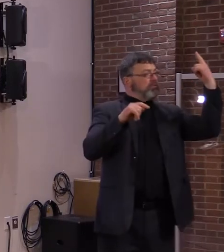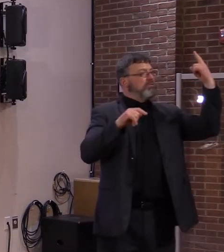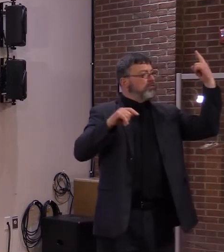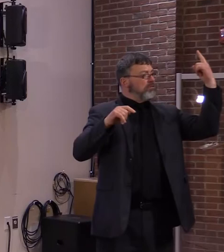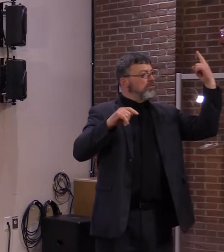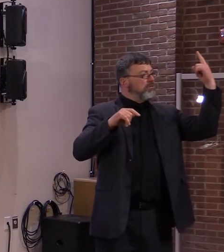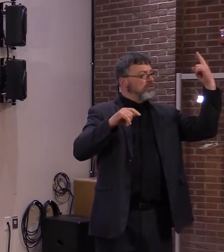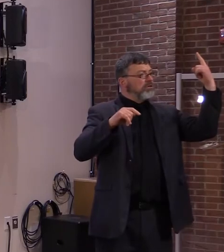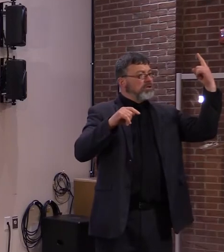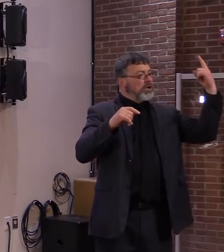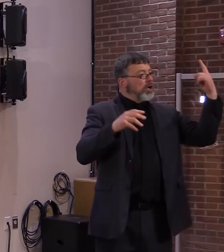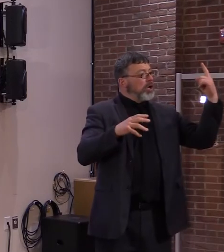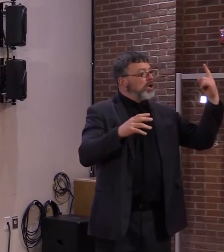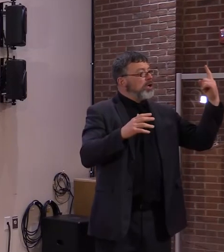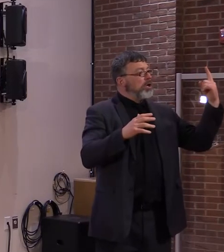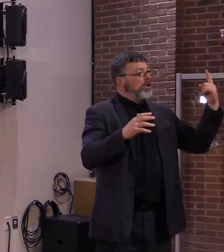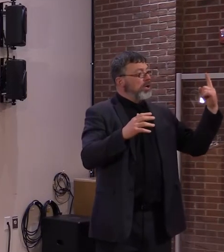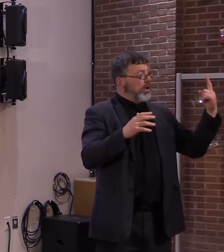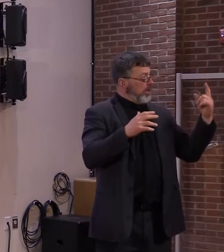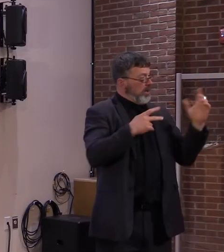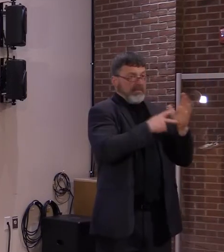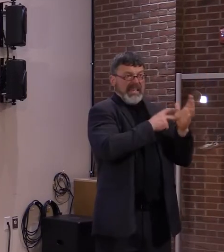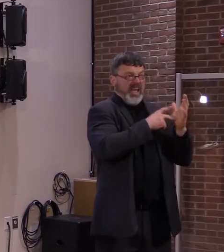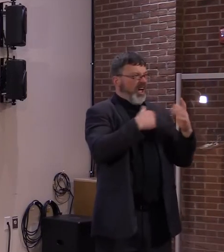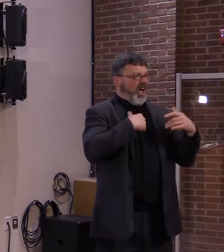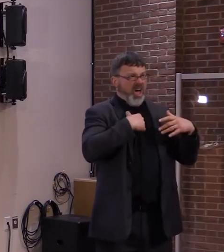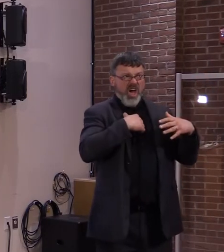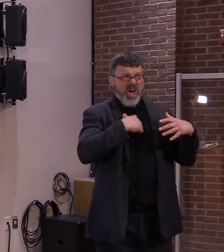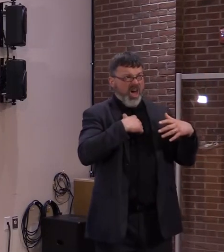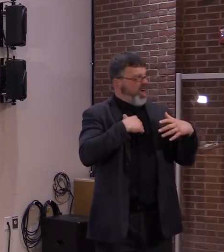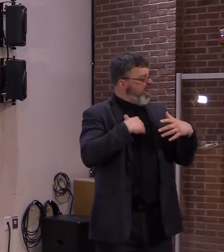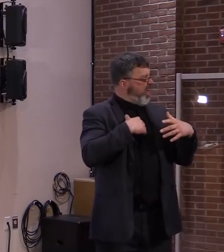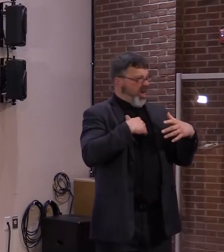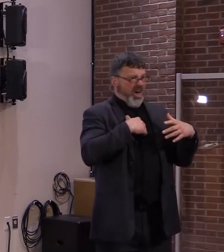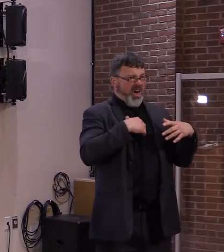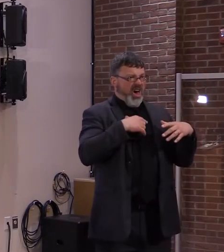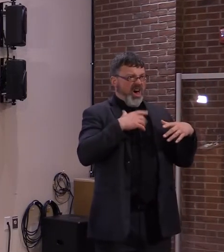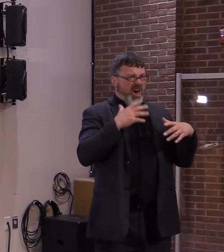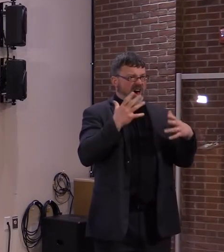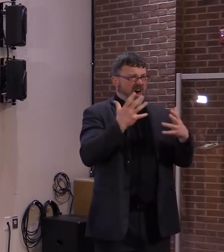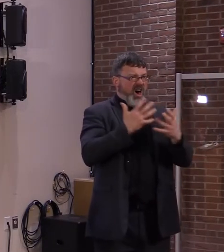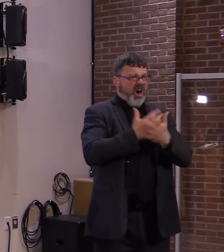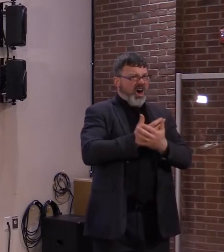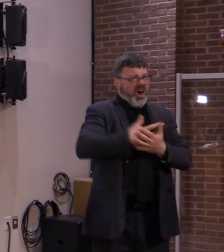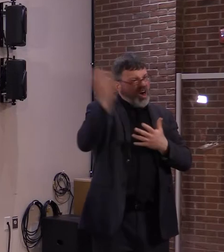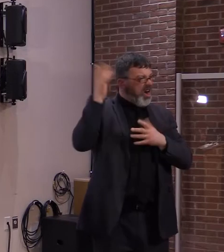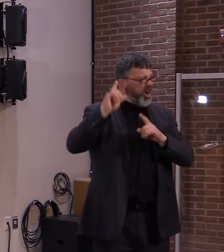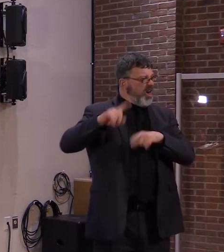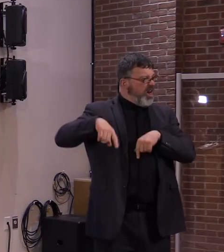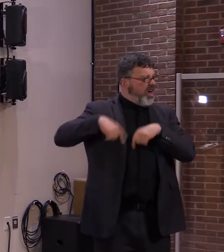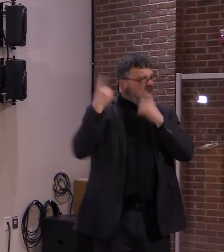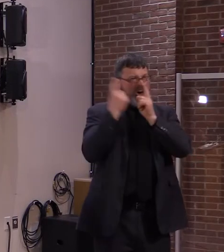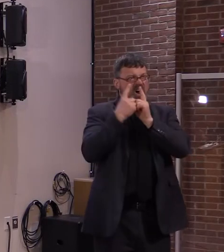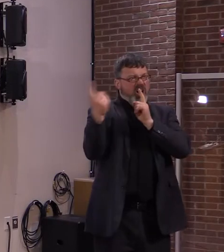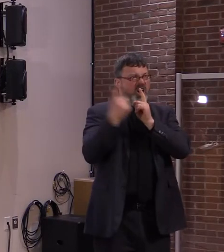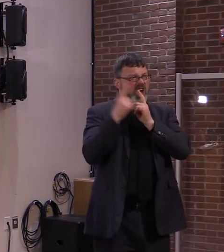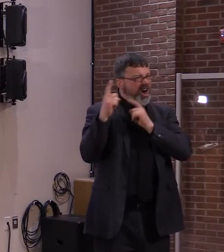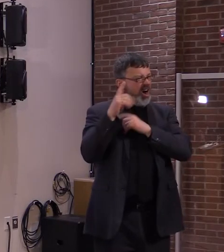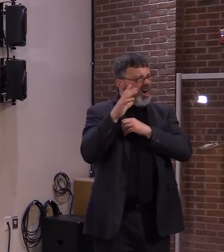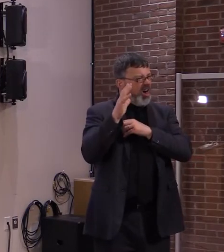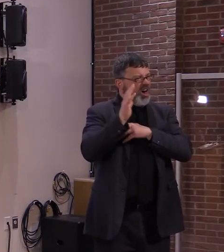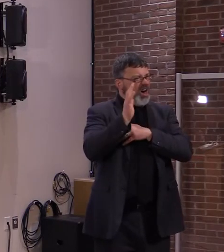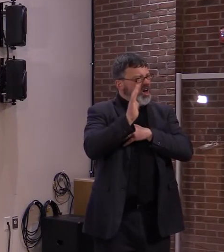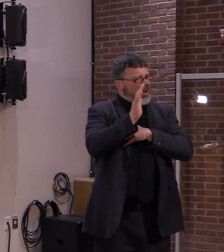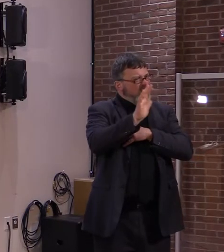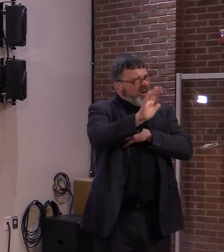abundant voluminous data that says that's not true. We actually did a lot of protecting of one another by